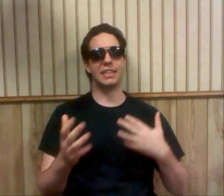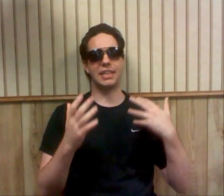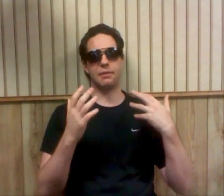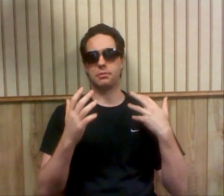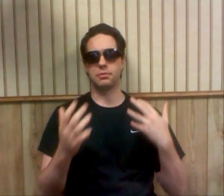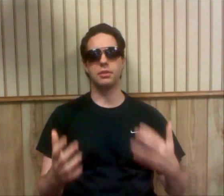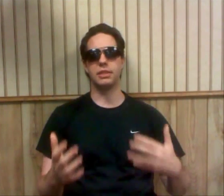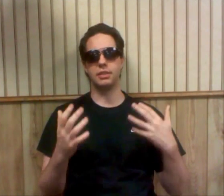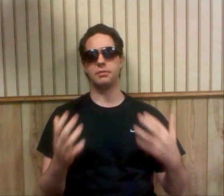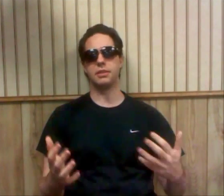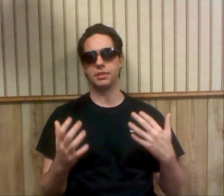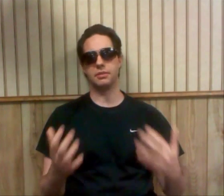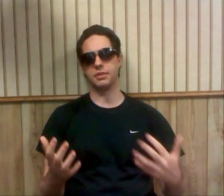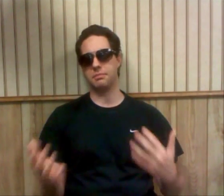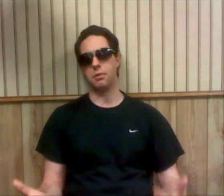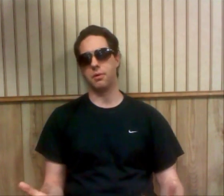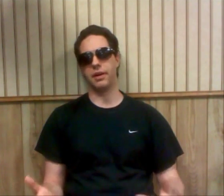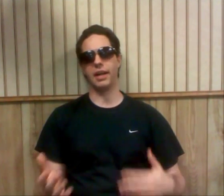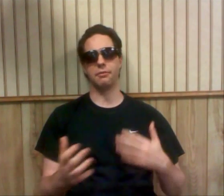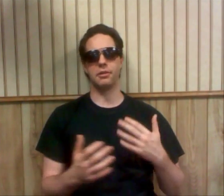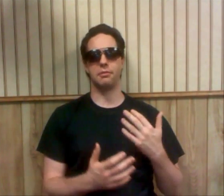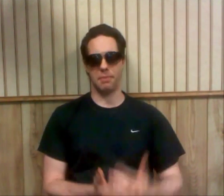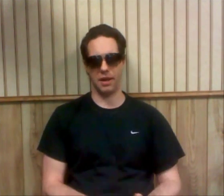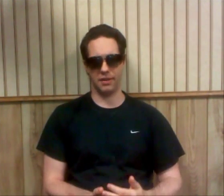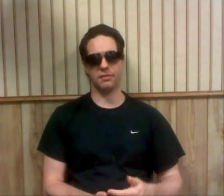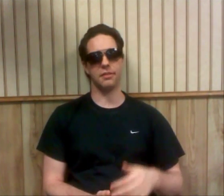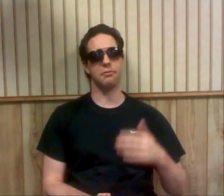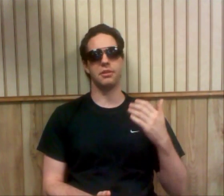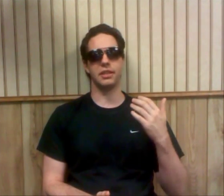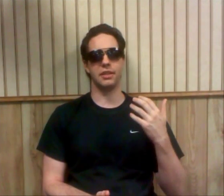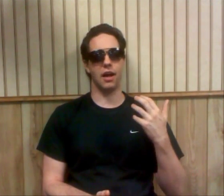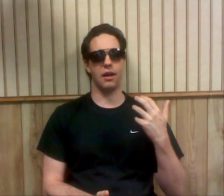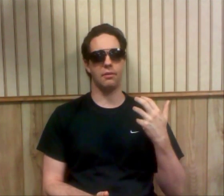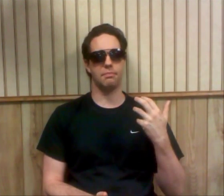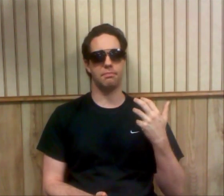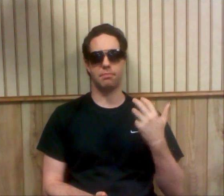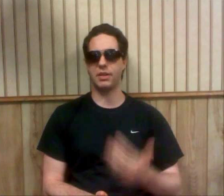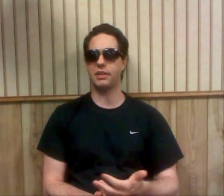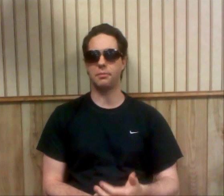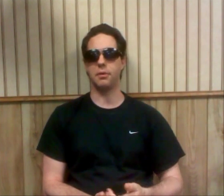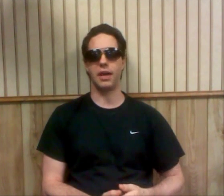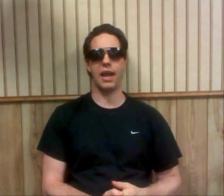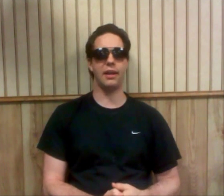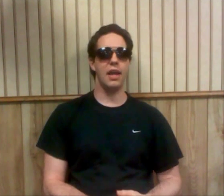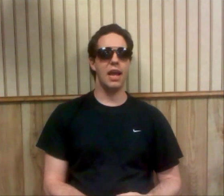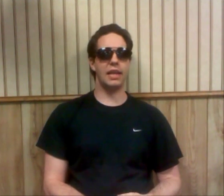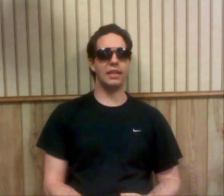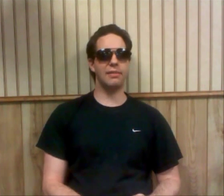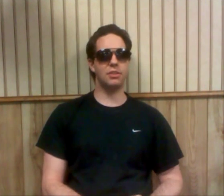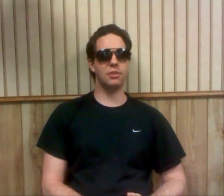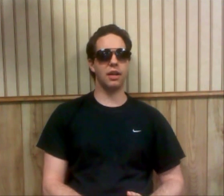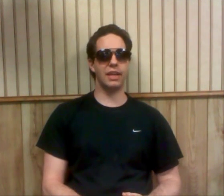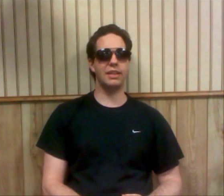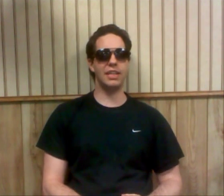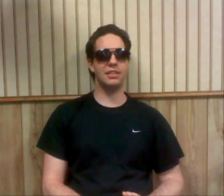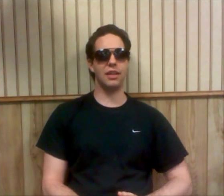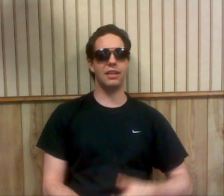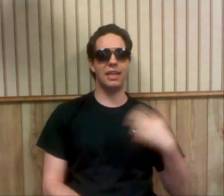can get really, really, really boring and really repetitive and really predictable. And it lends